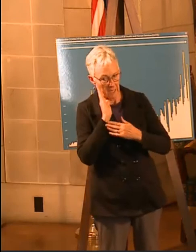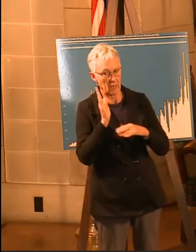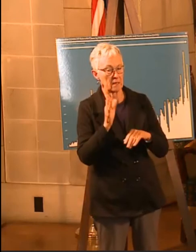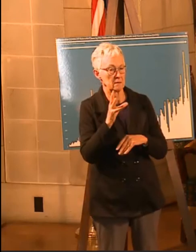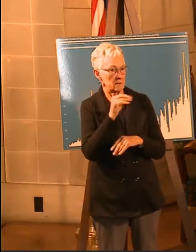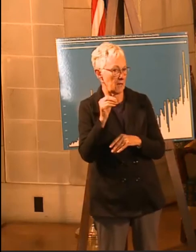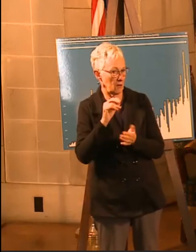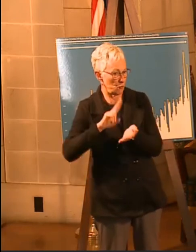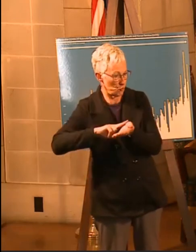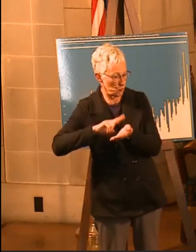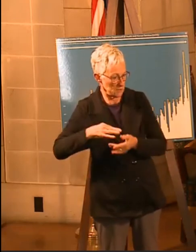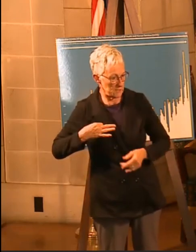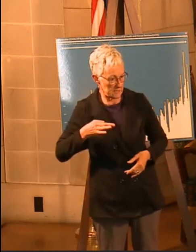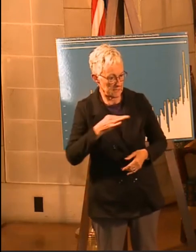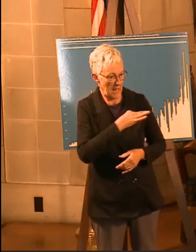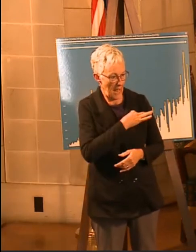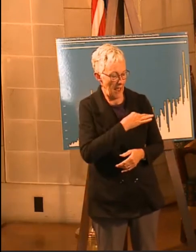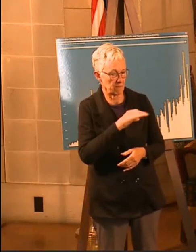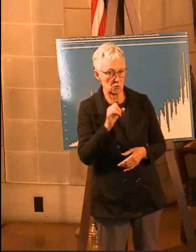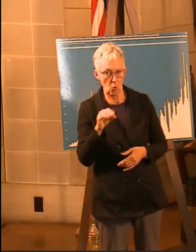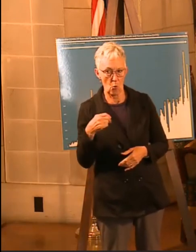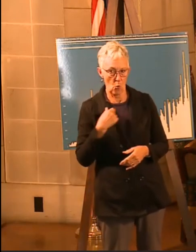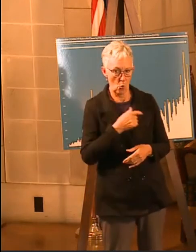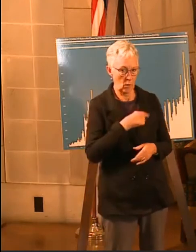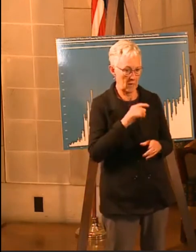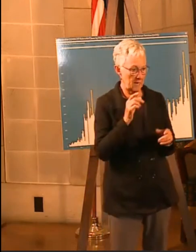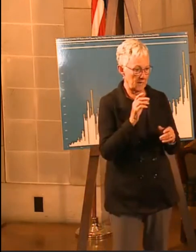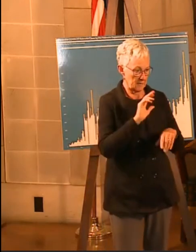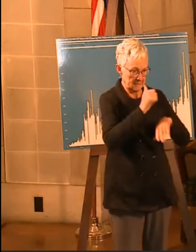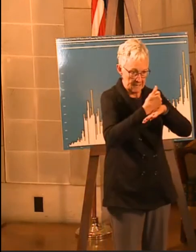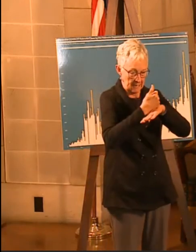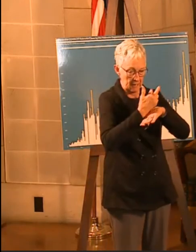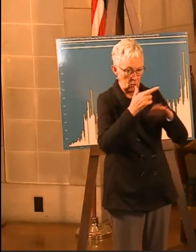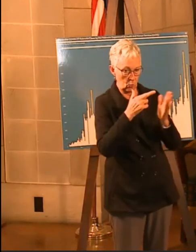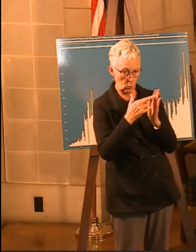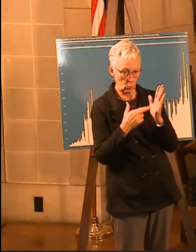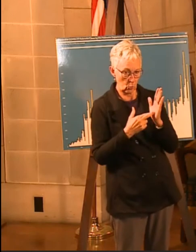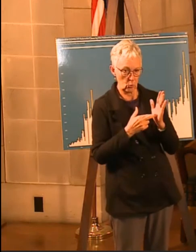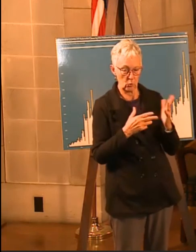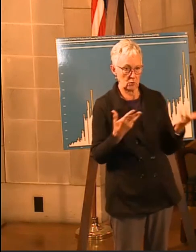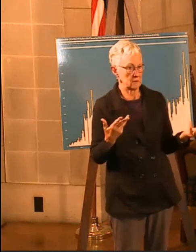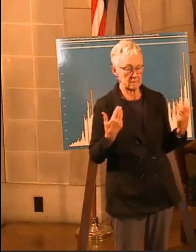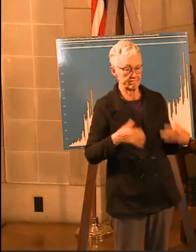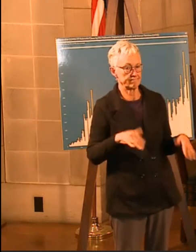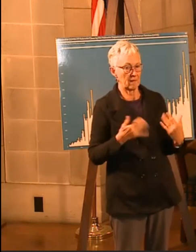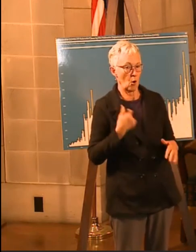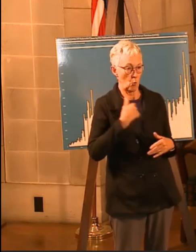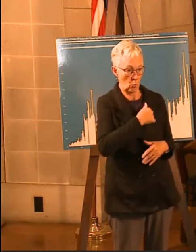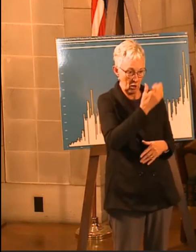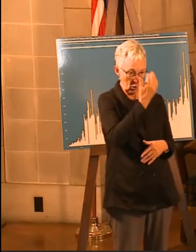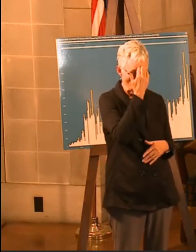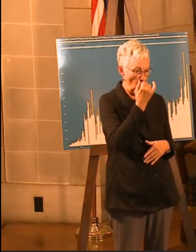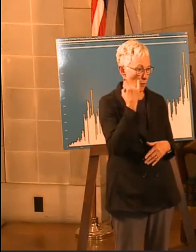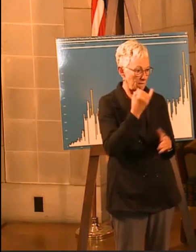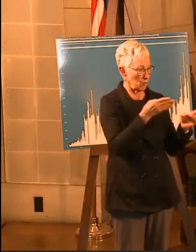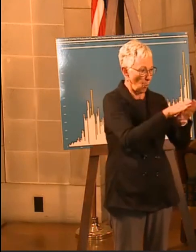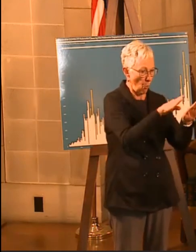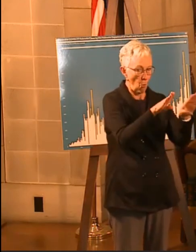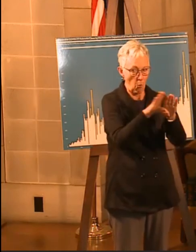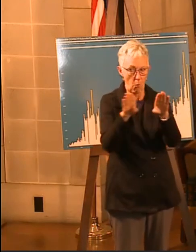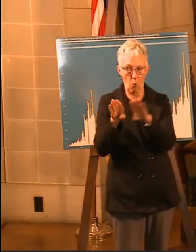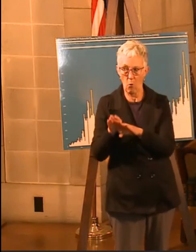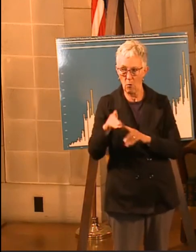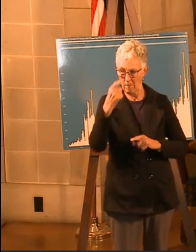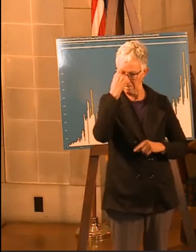the restrictions we have in place, you know, because we've seen that with regard to mental health issues. We look at